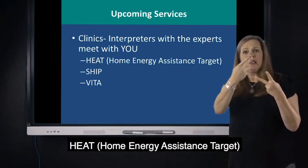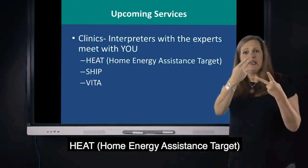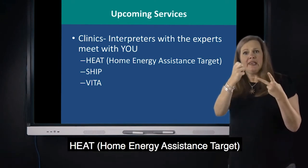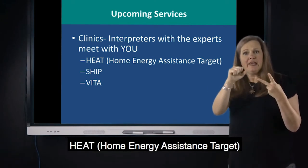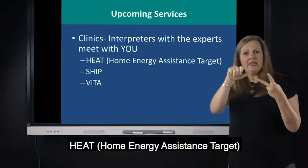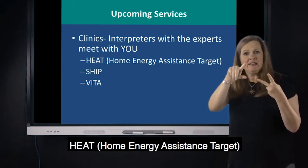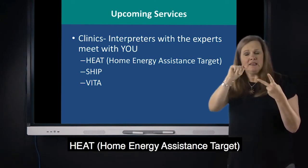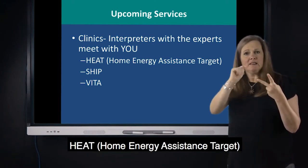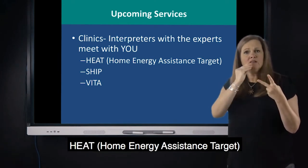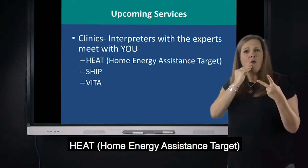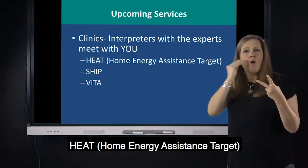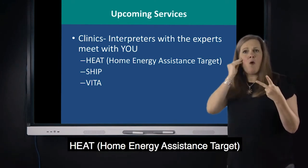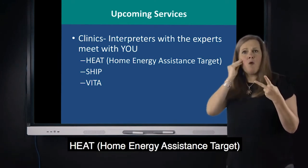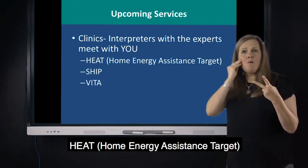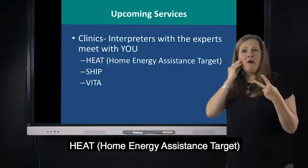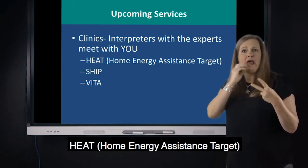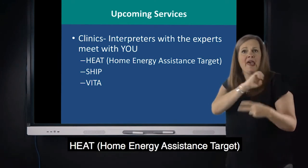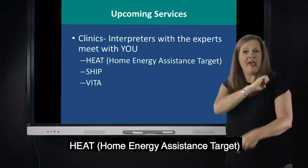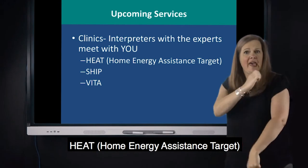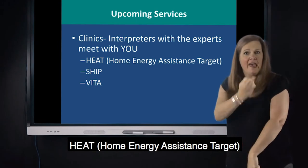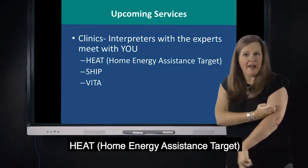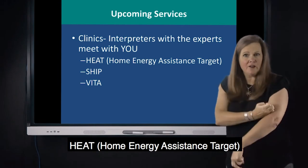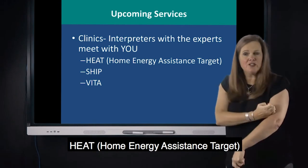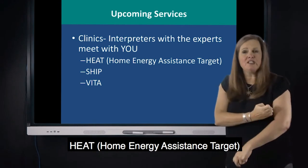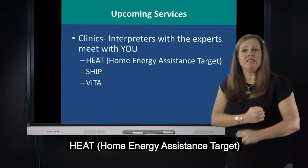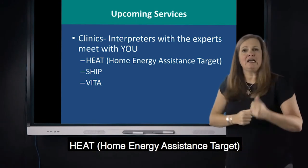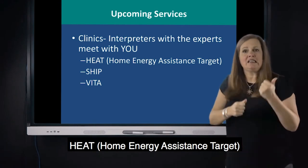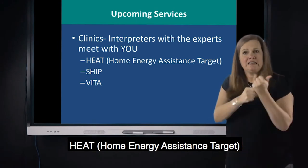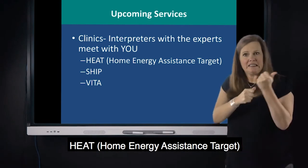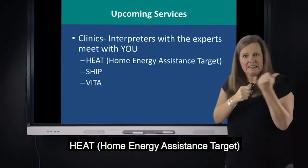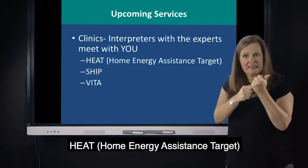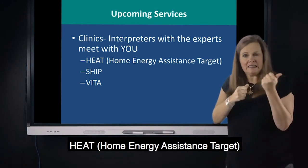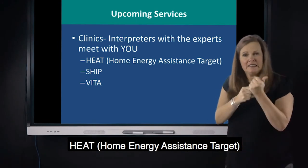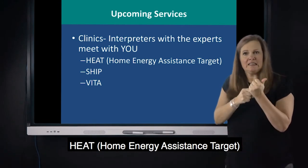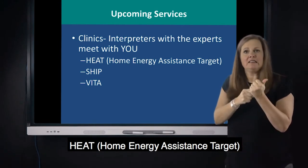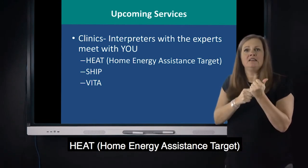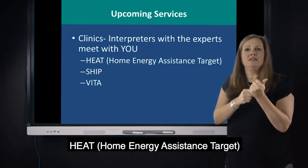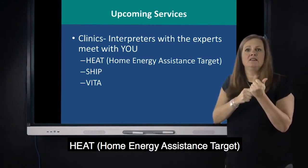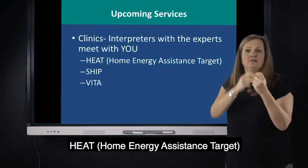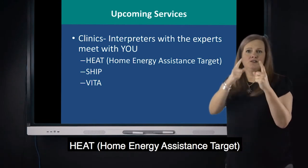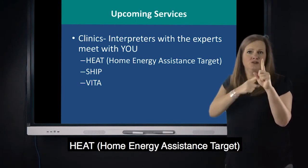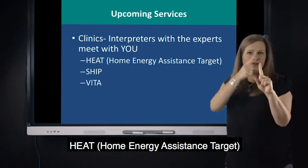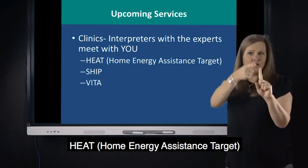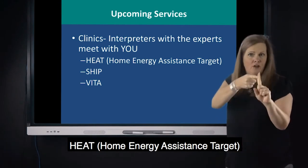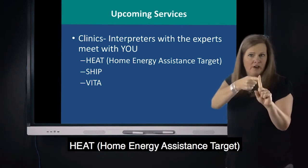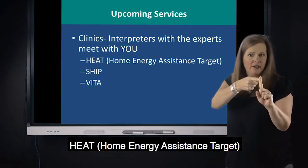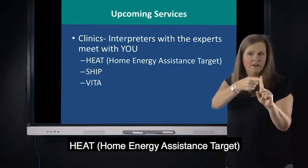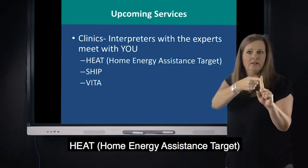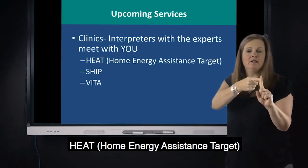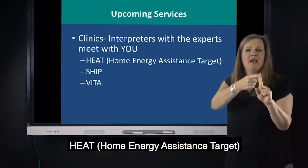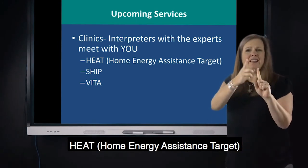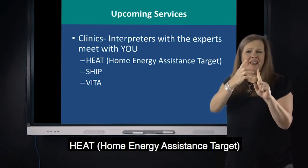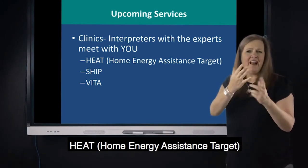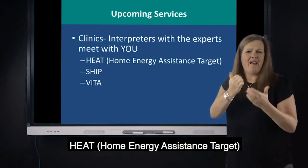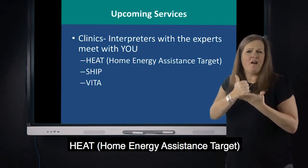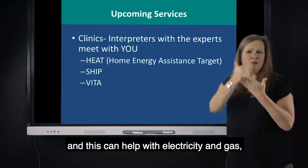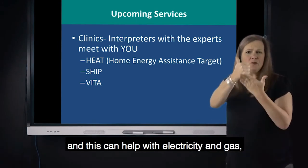the SHIP program, and the HE program, which is the Home Energy Assistance Target